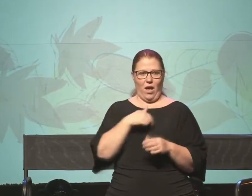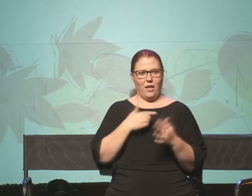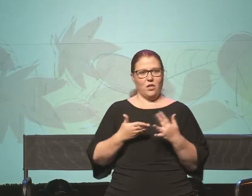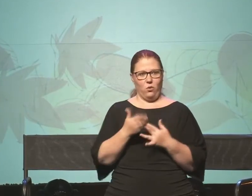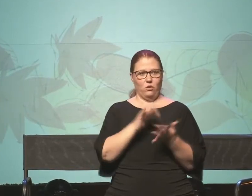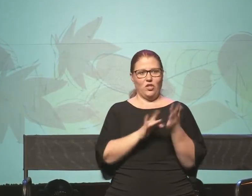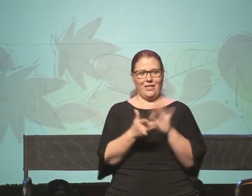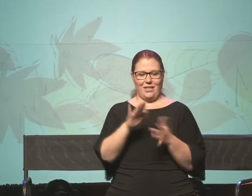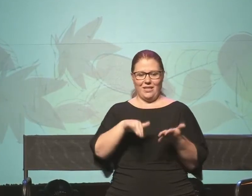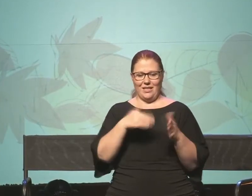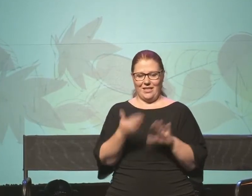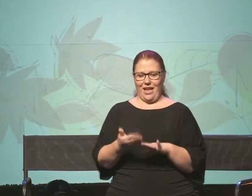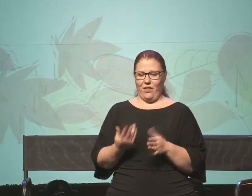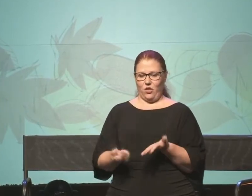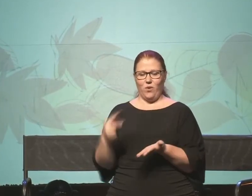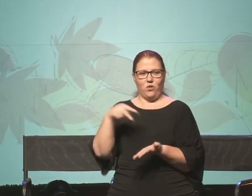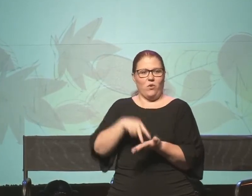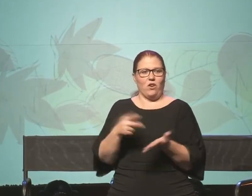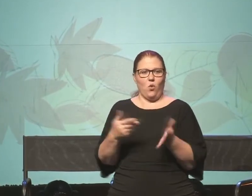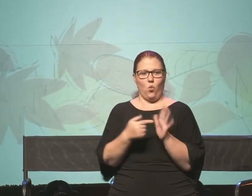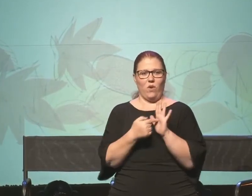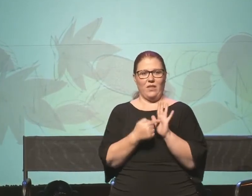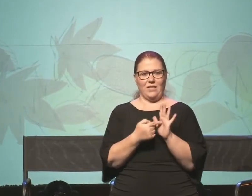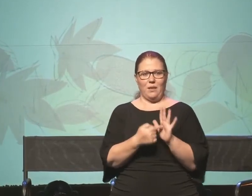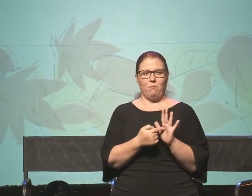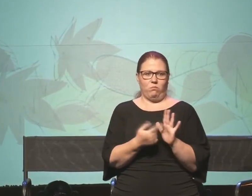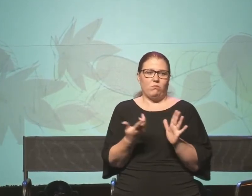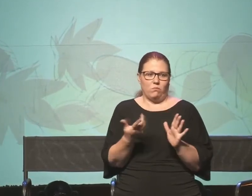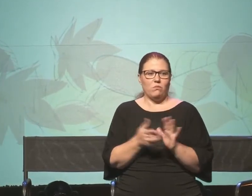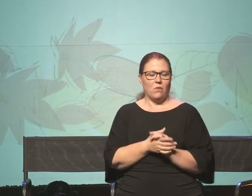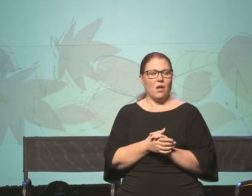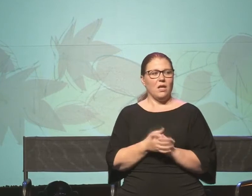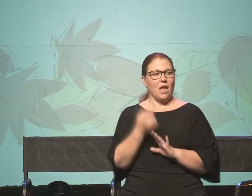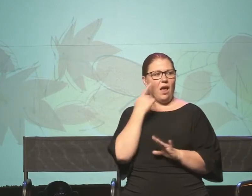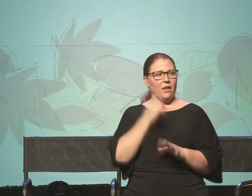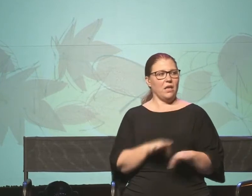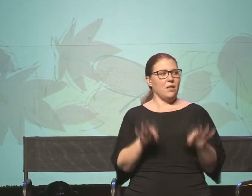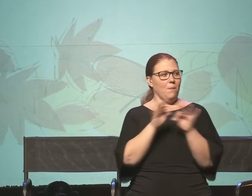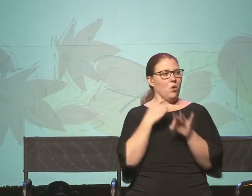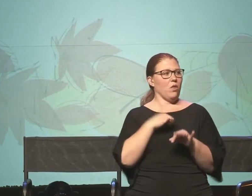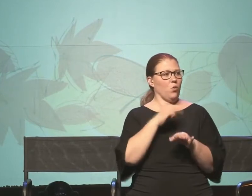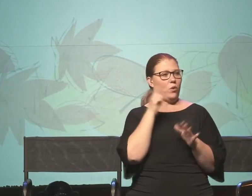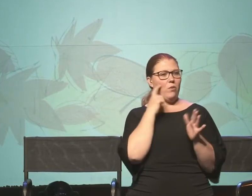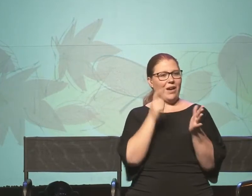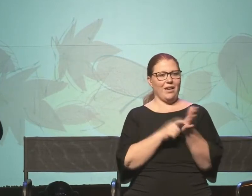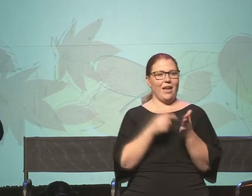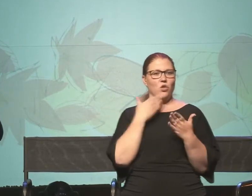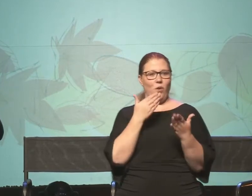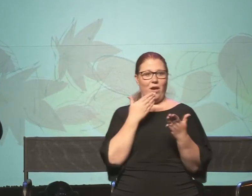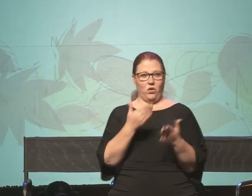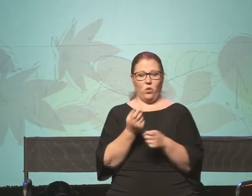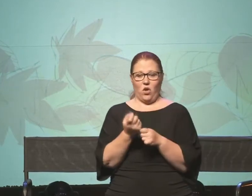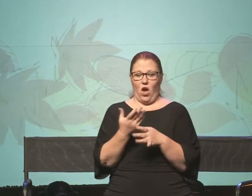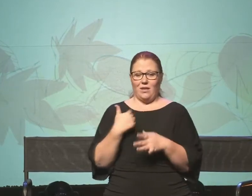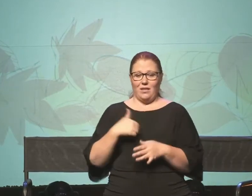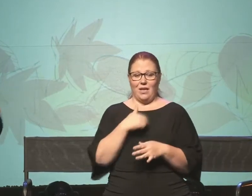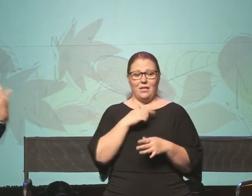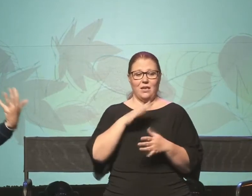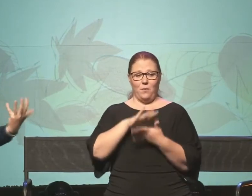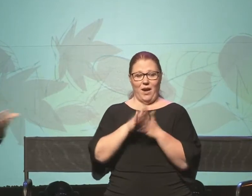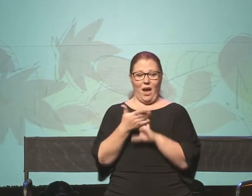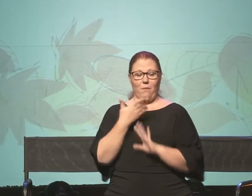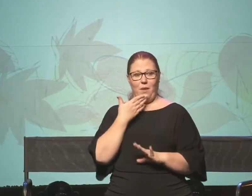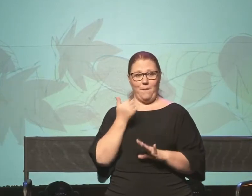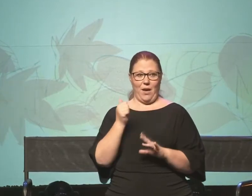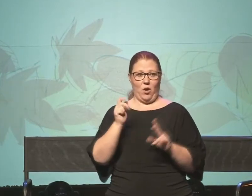and resurrection and what these symbols represent. But I do think it's important that we recognize gratitude does make us better and it does